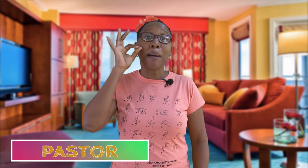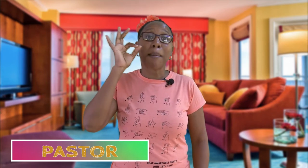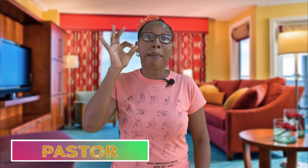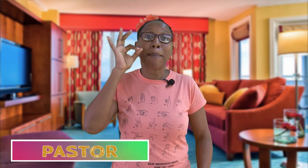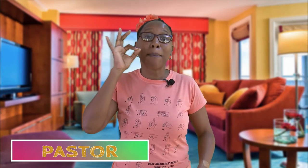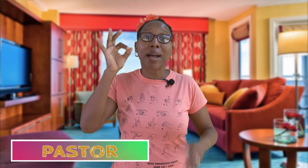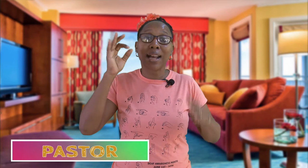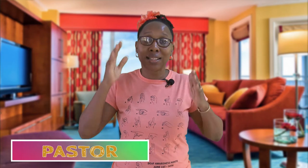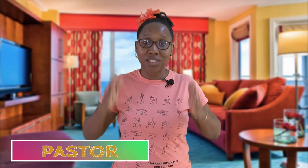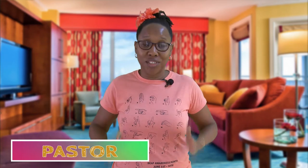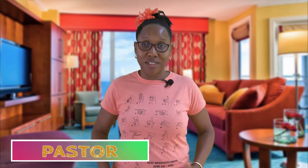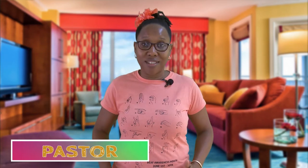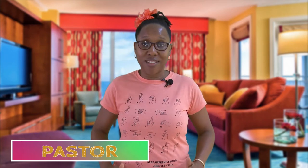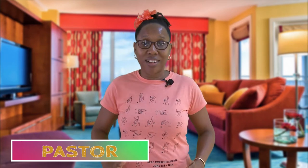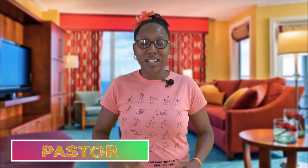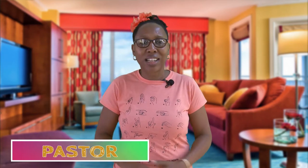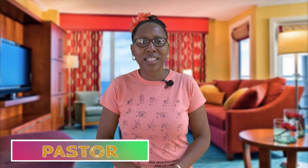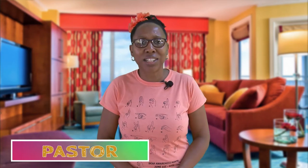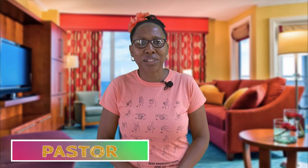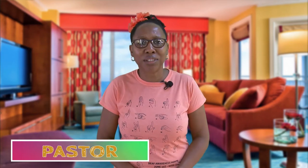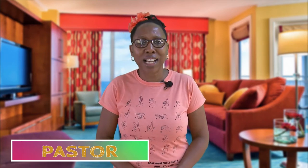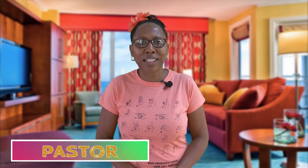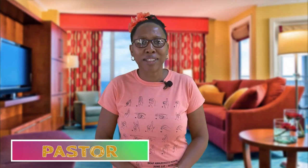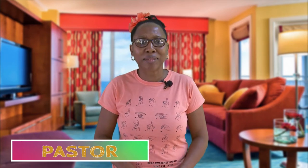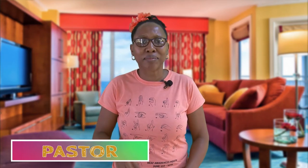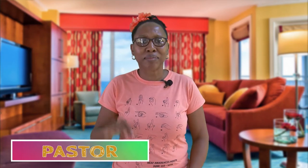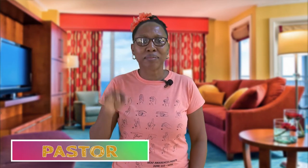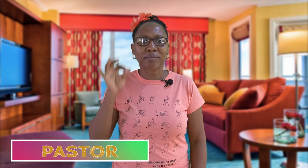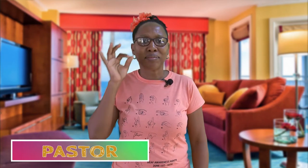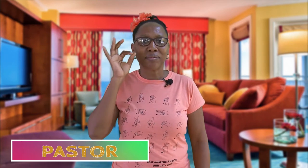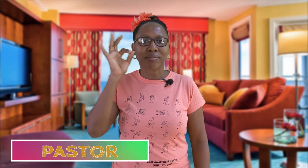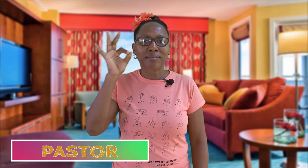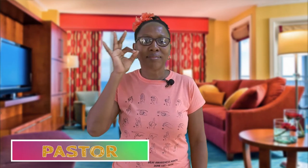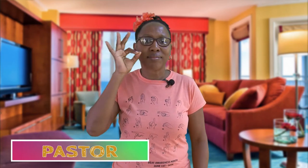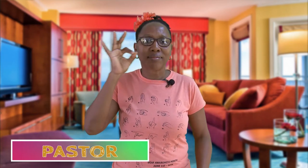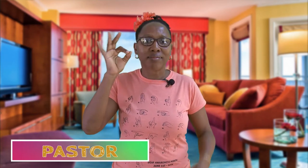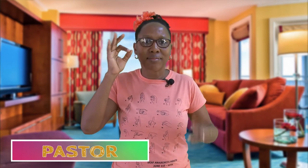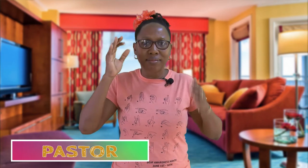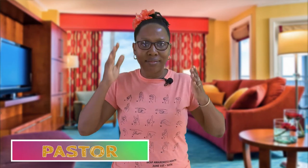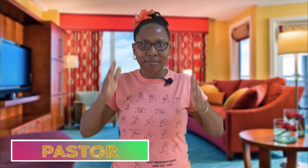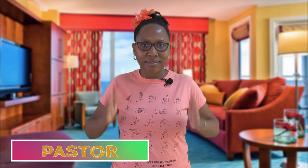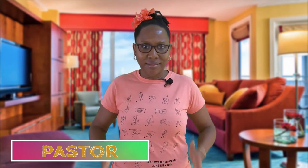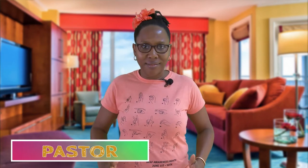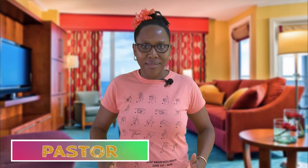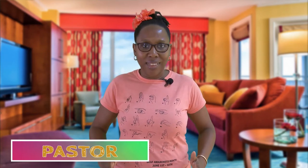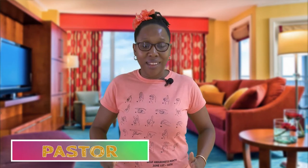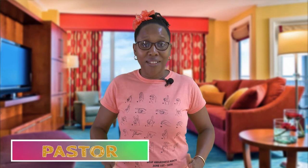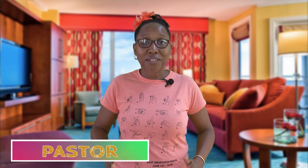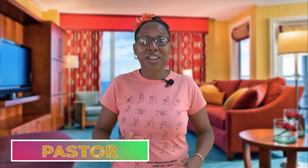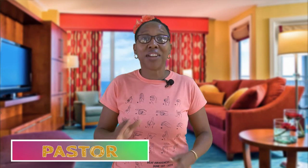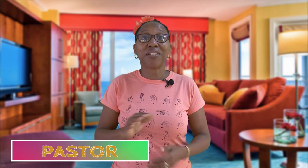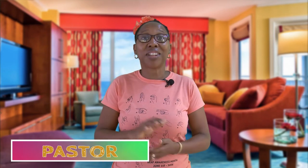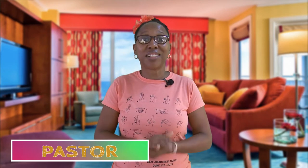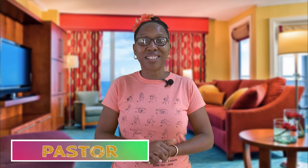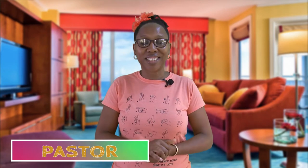preaches let's see you do that very good